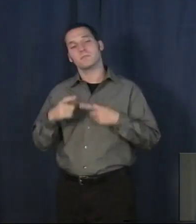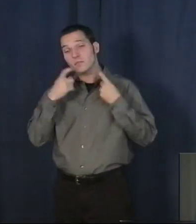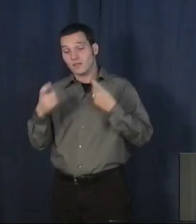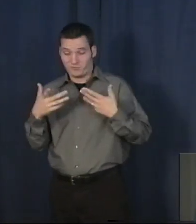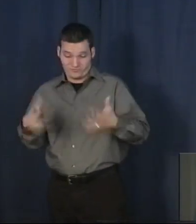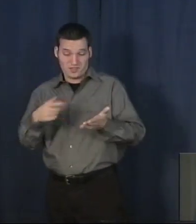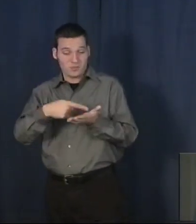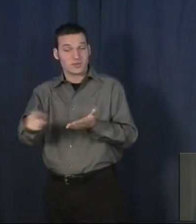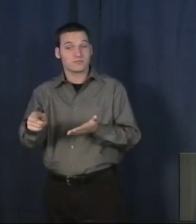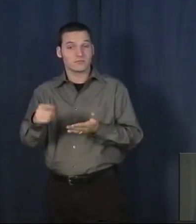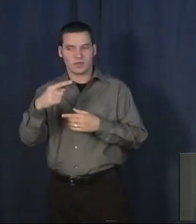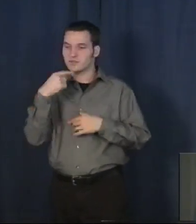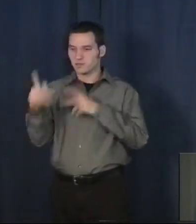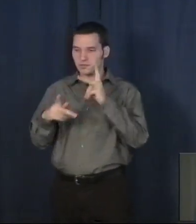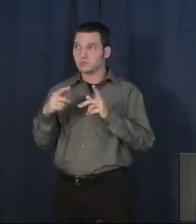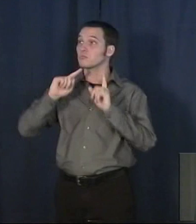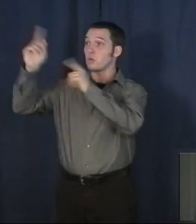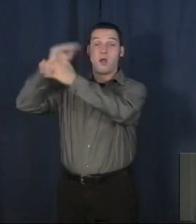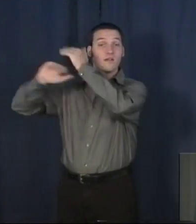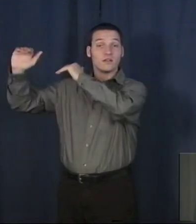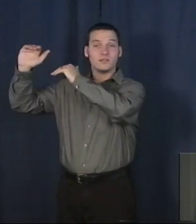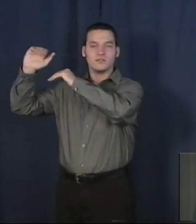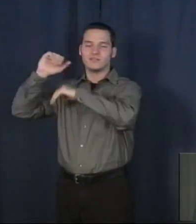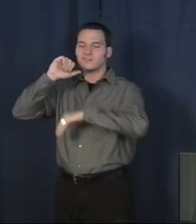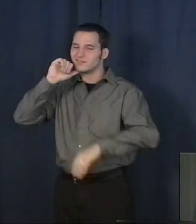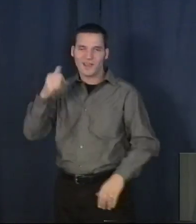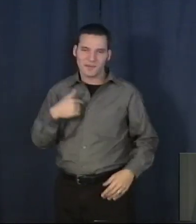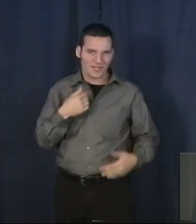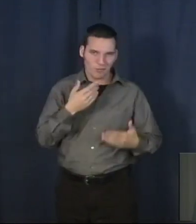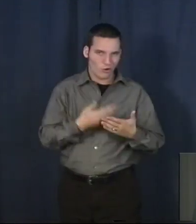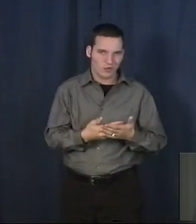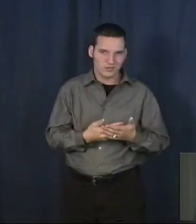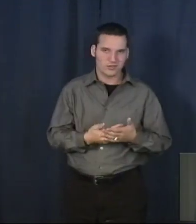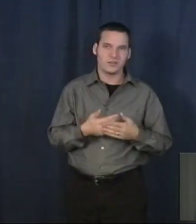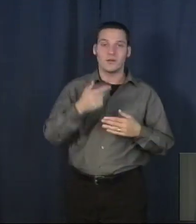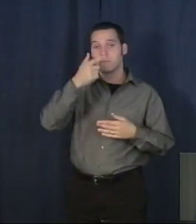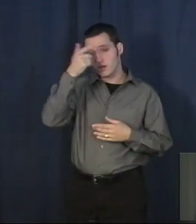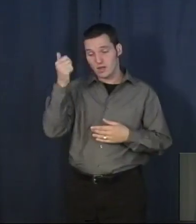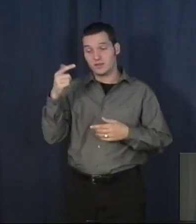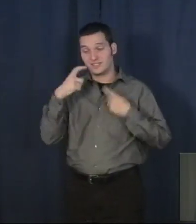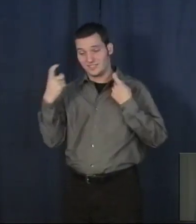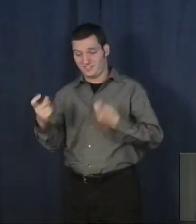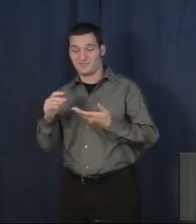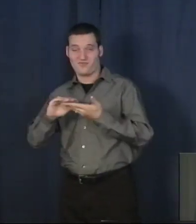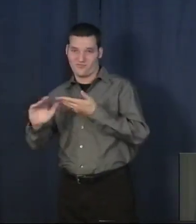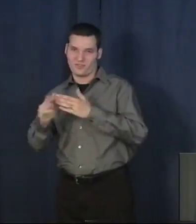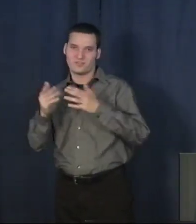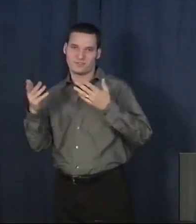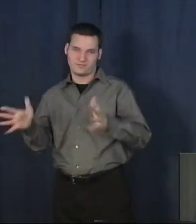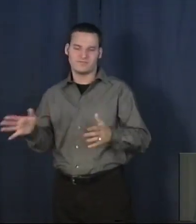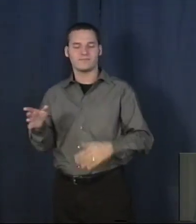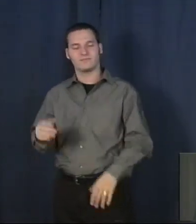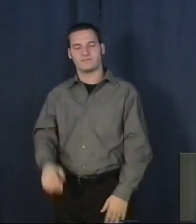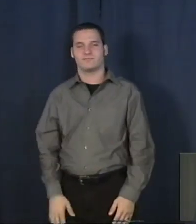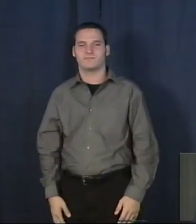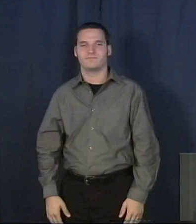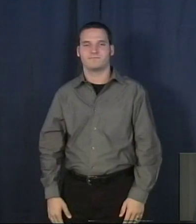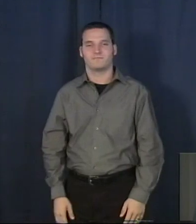people I'm going to heaven, it's not because I'm so good, it's because my sins are forgiven. You can have the same thing. If you'll accept Jesus Christ as your Savior right